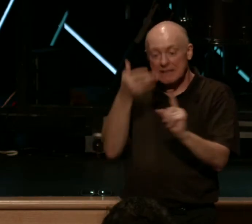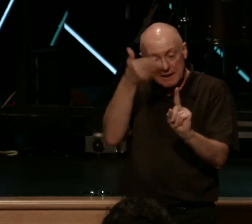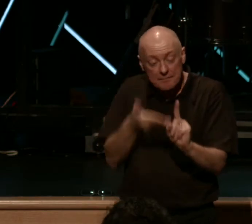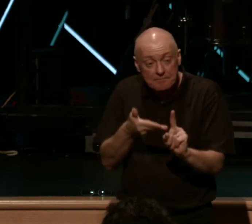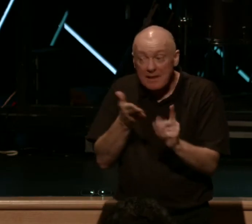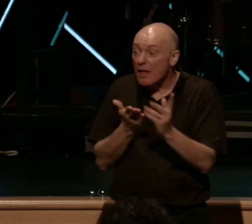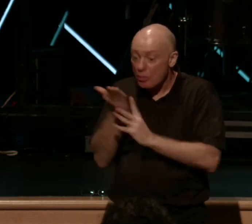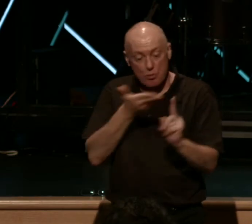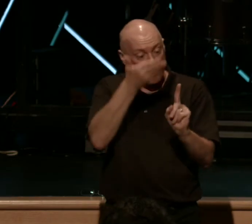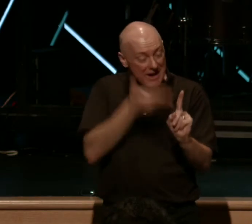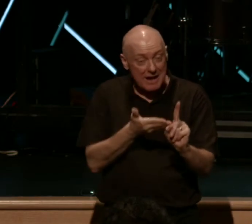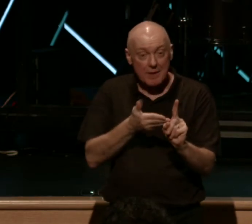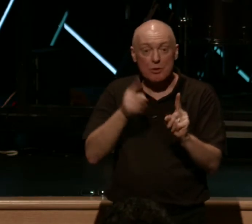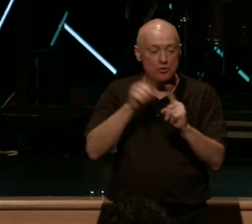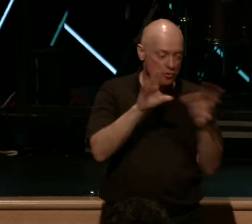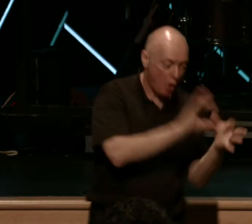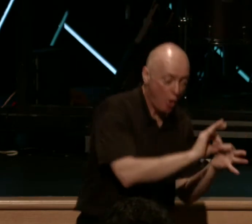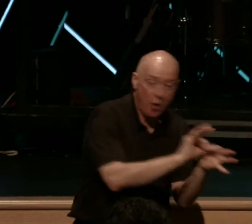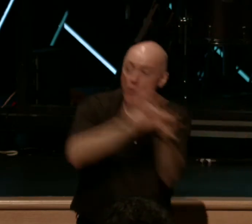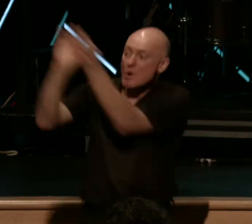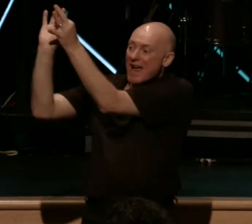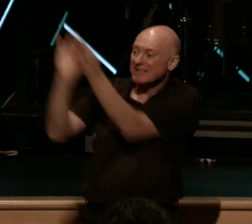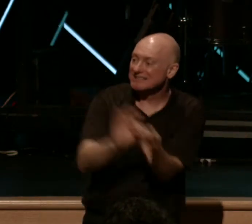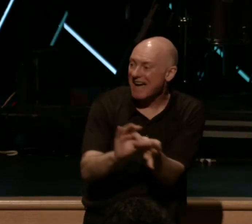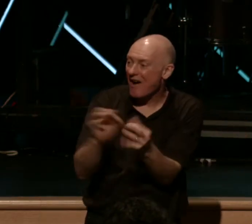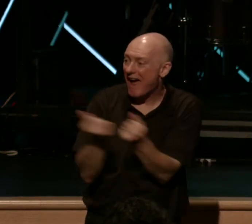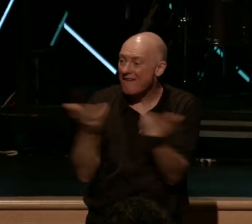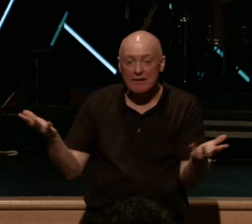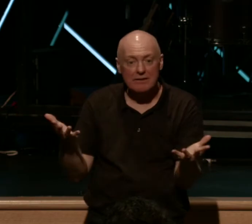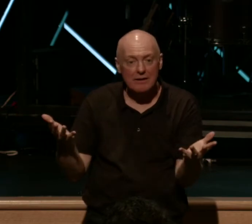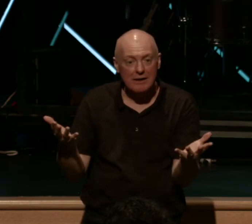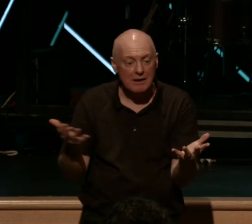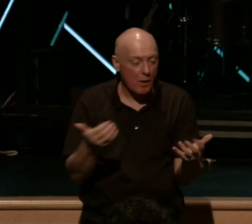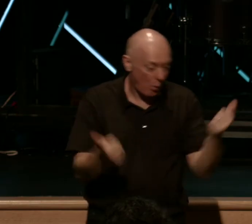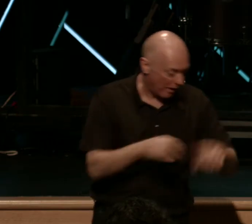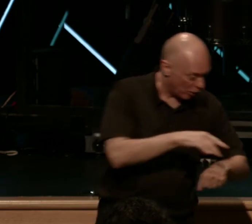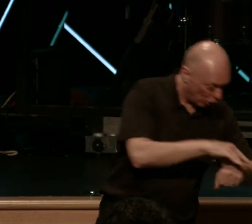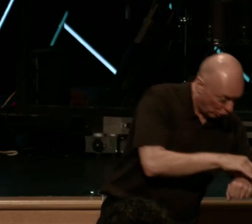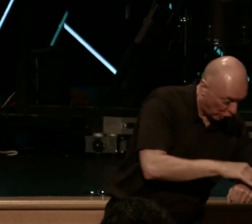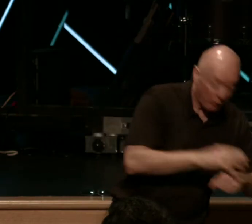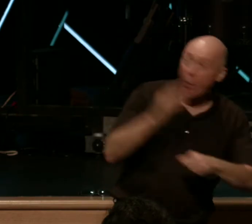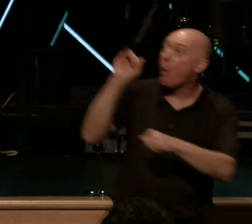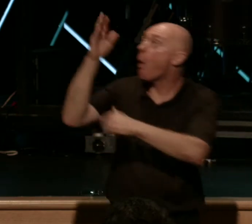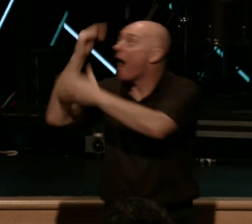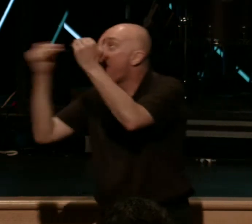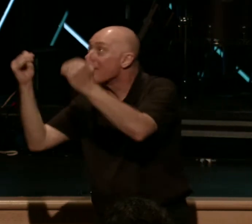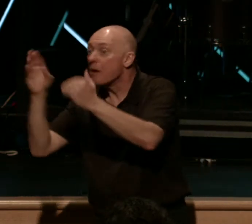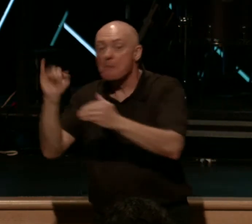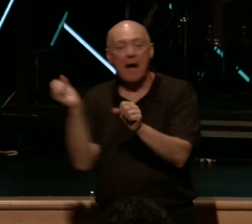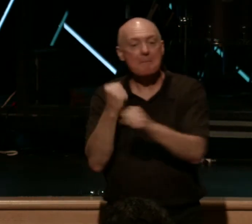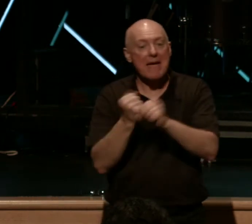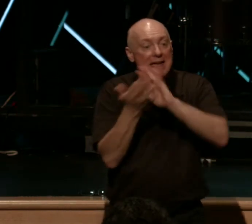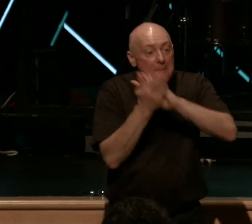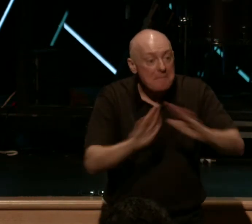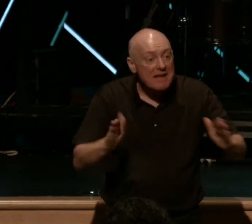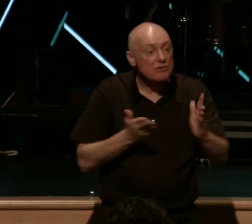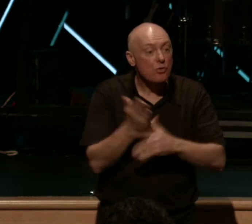through him to reconcile everything to himself, whether things on earth or things in heaven, by making peace through his blood shed